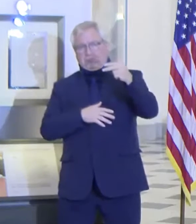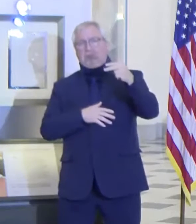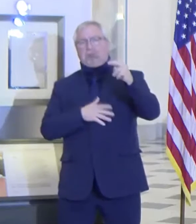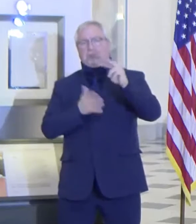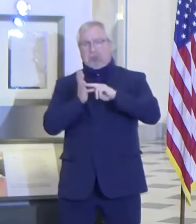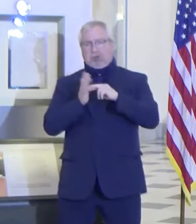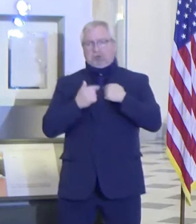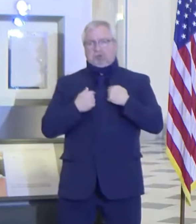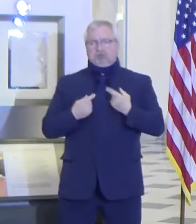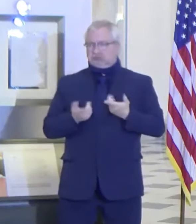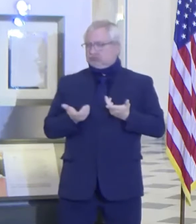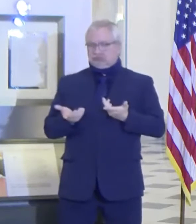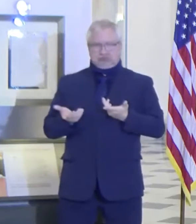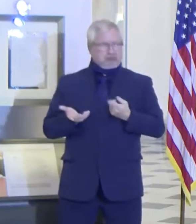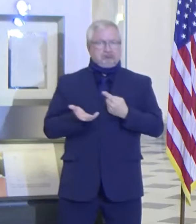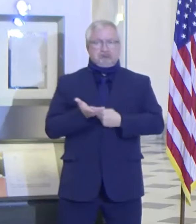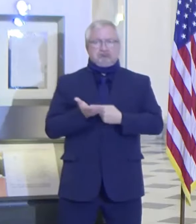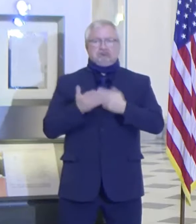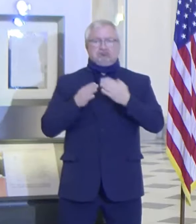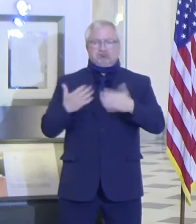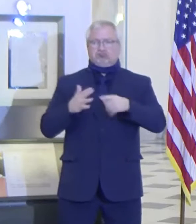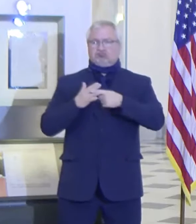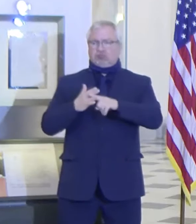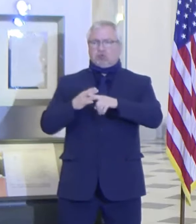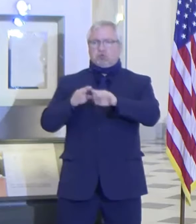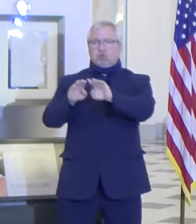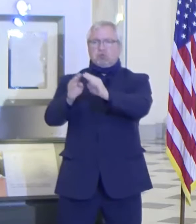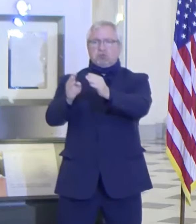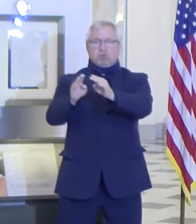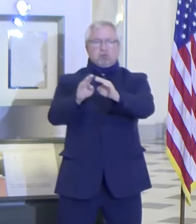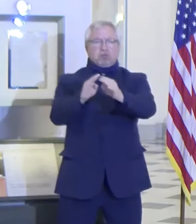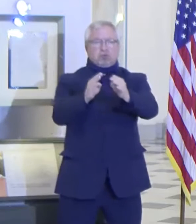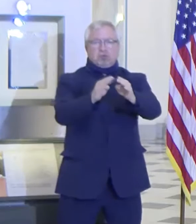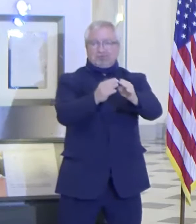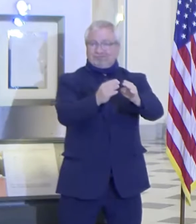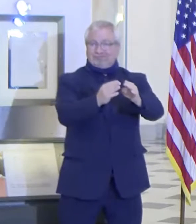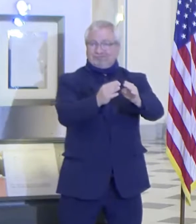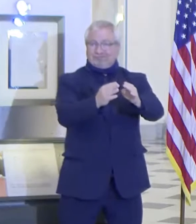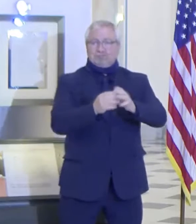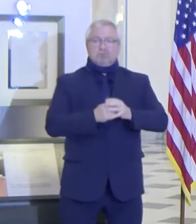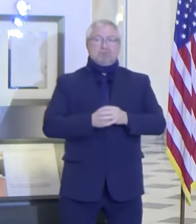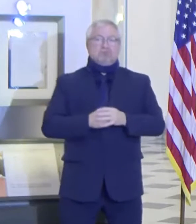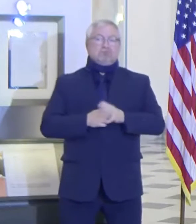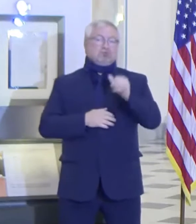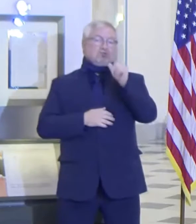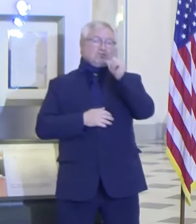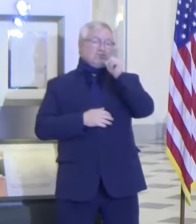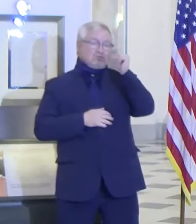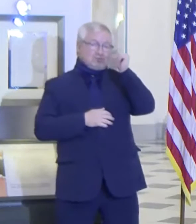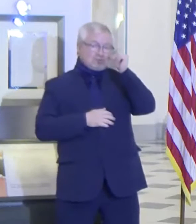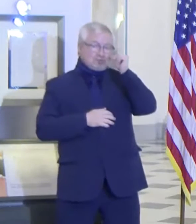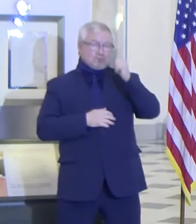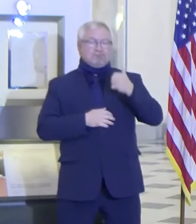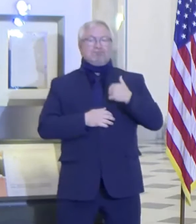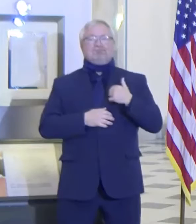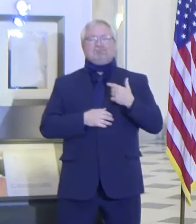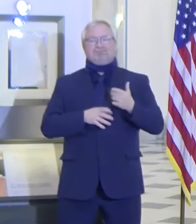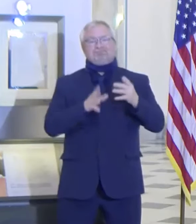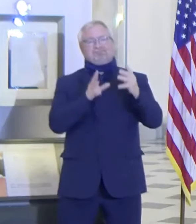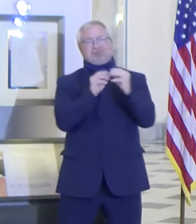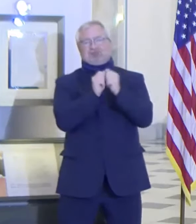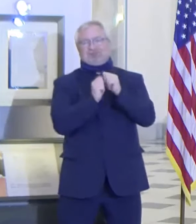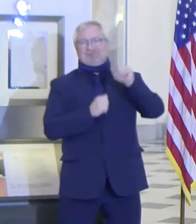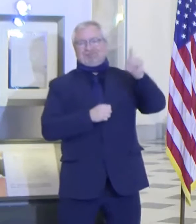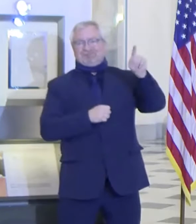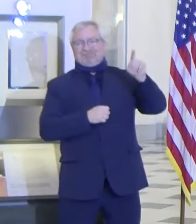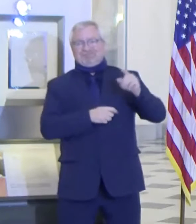to begin implementing the reopening and recovery. Yesterday I convened a meeting of our coronavirus recovery